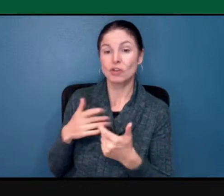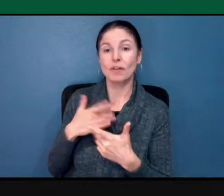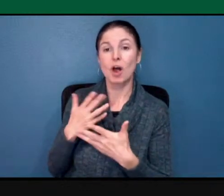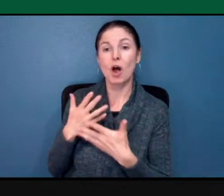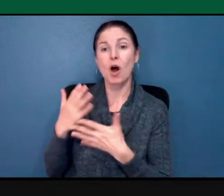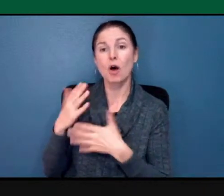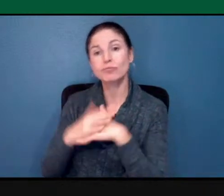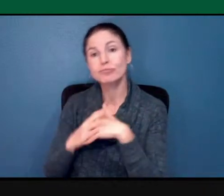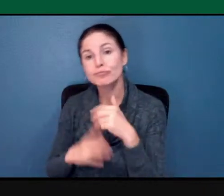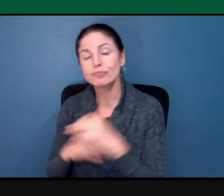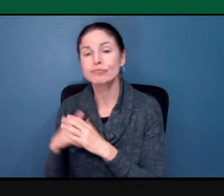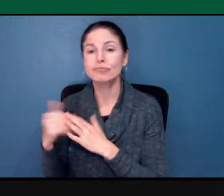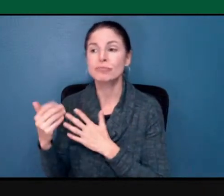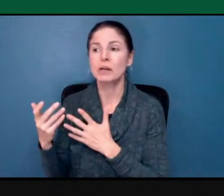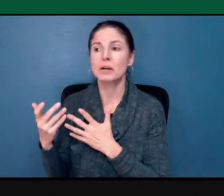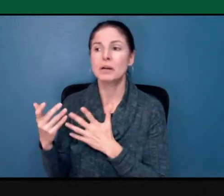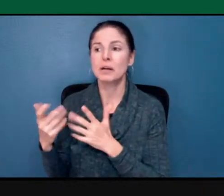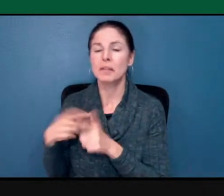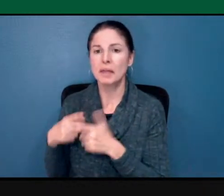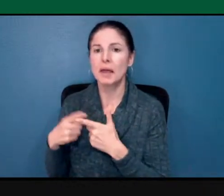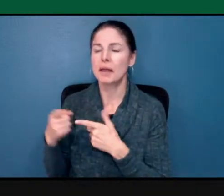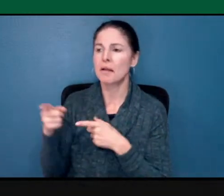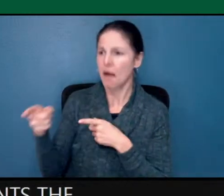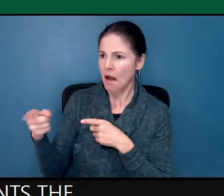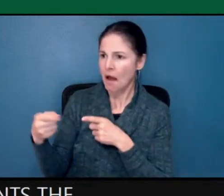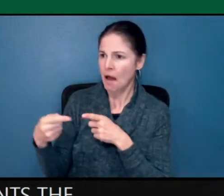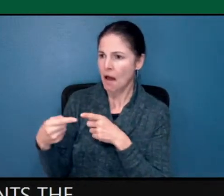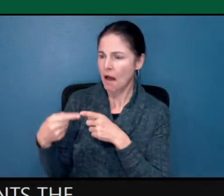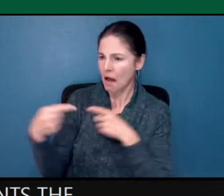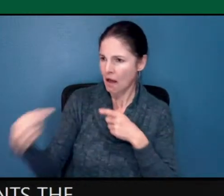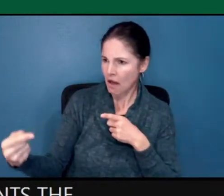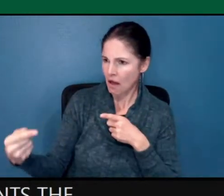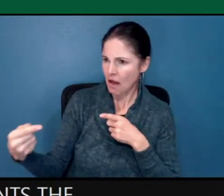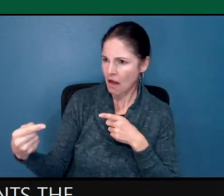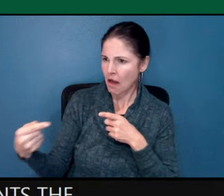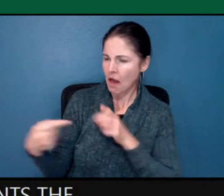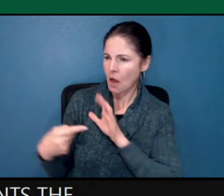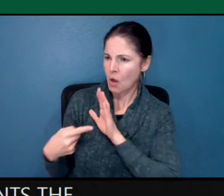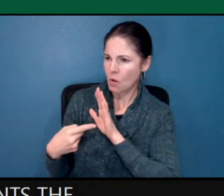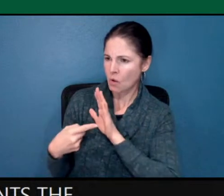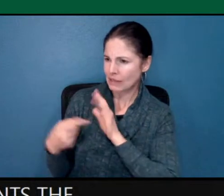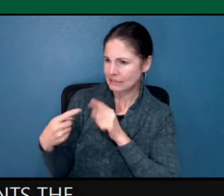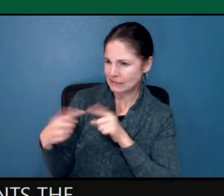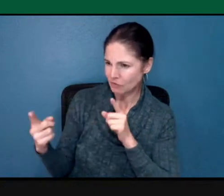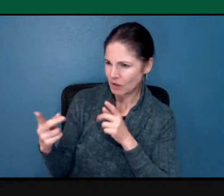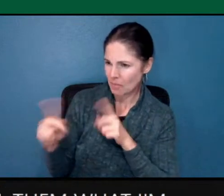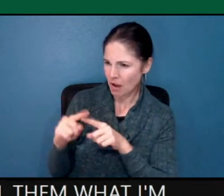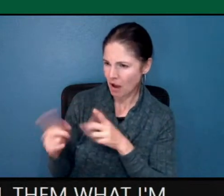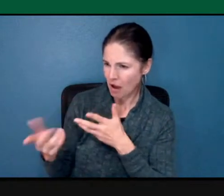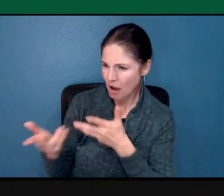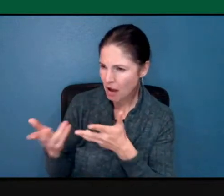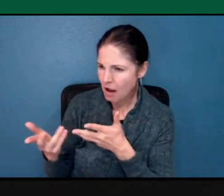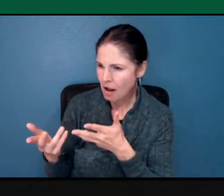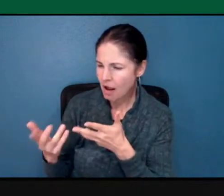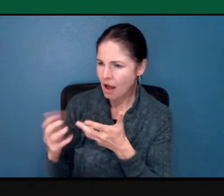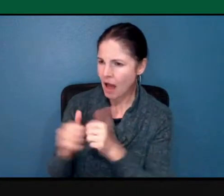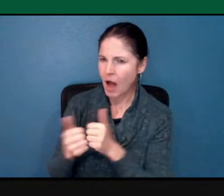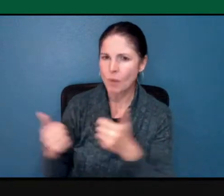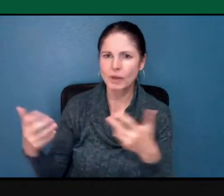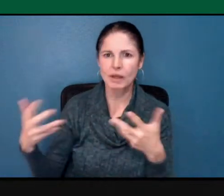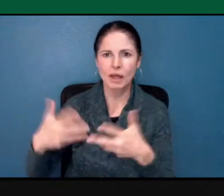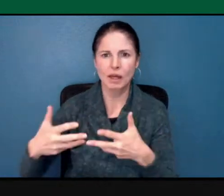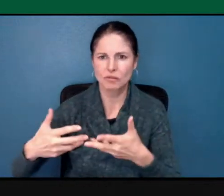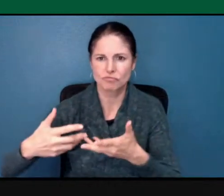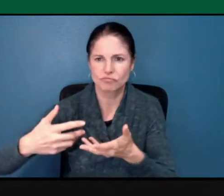the other. On the other hand, I can also tell them what I'm afraid of. And from that, we came up with concrete actions. We wrote